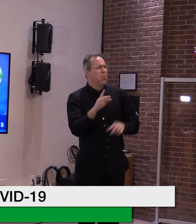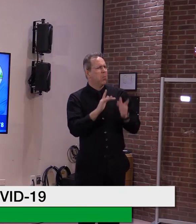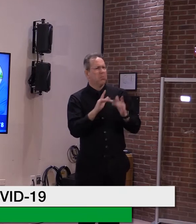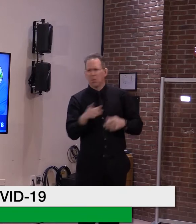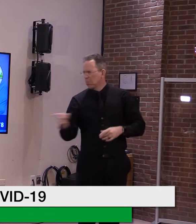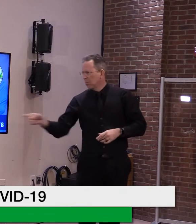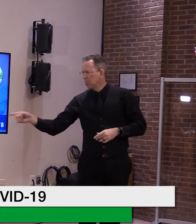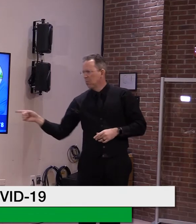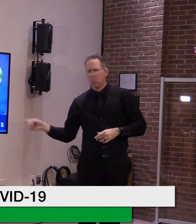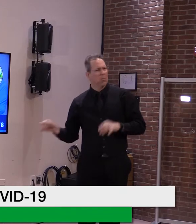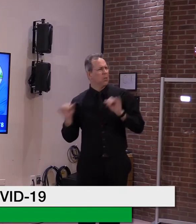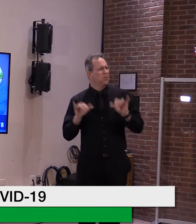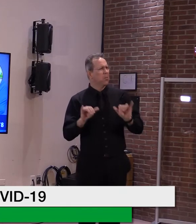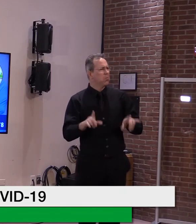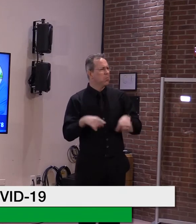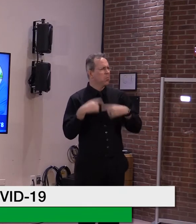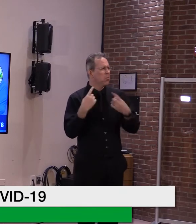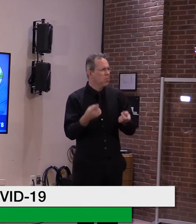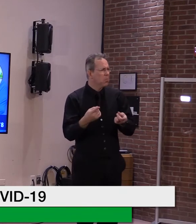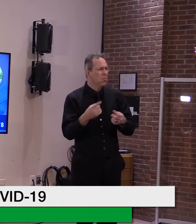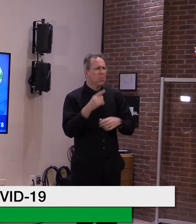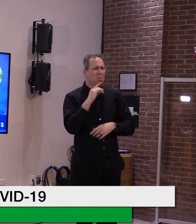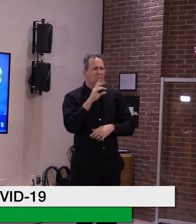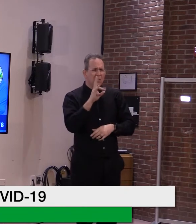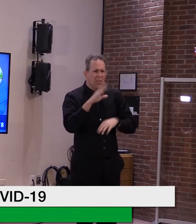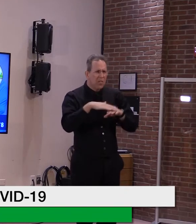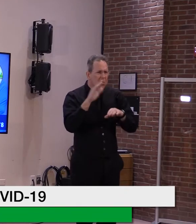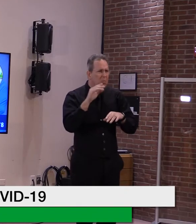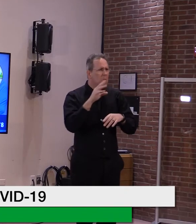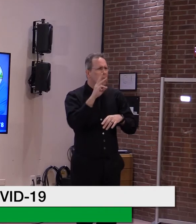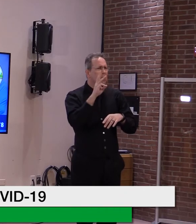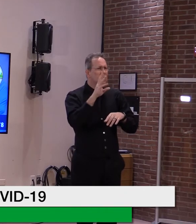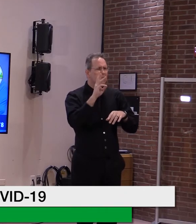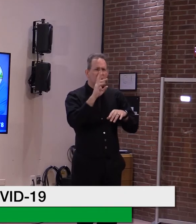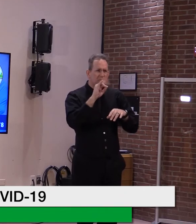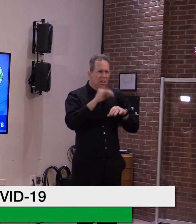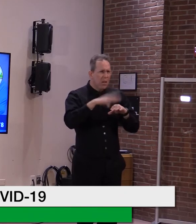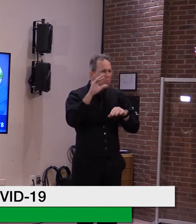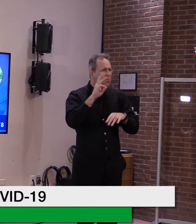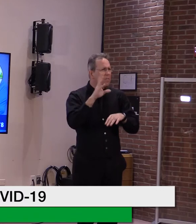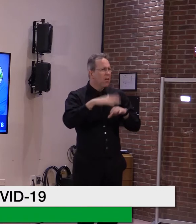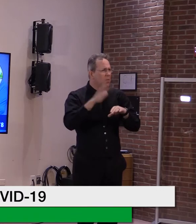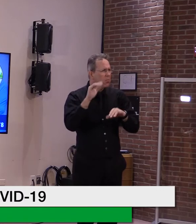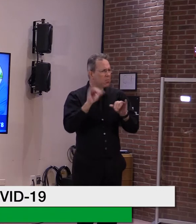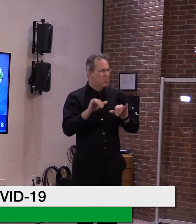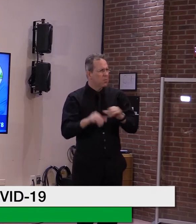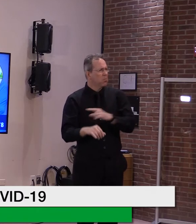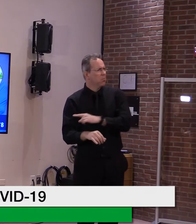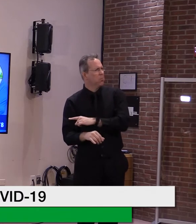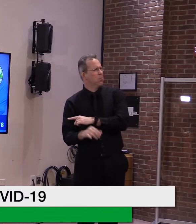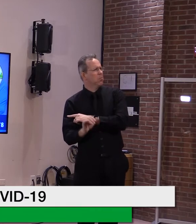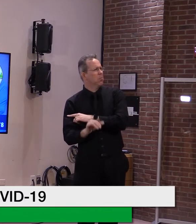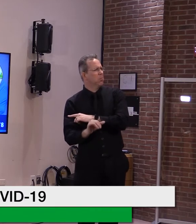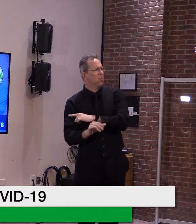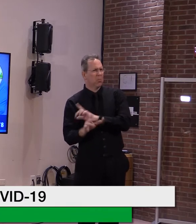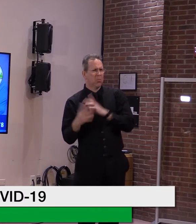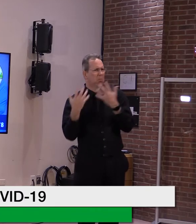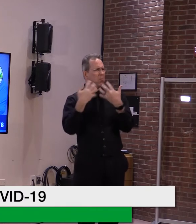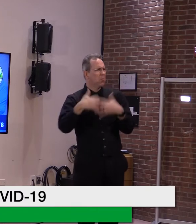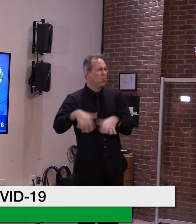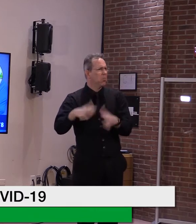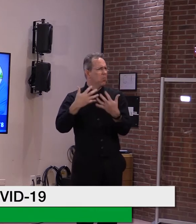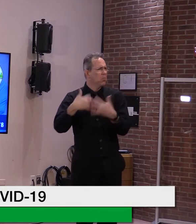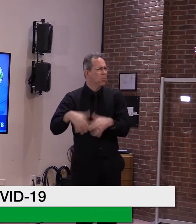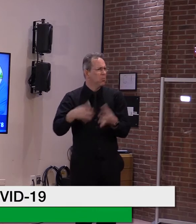bands, 75 plus, 70 to 75, 65 up. And we've had solid numbers along the way.